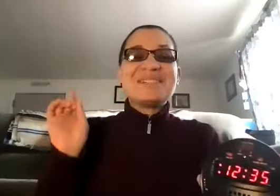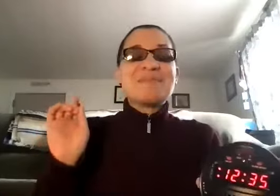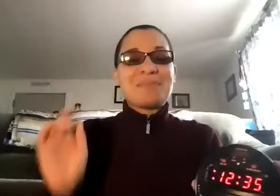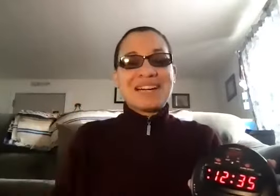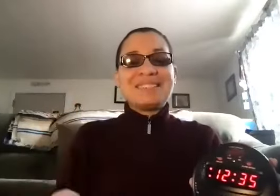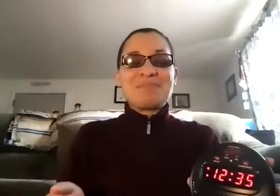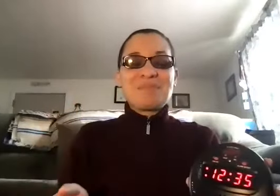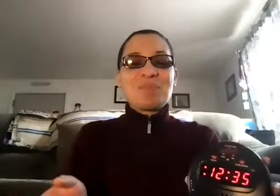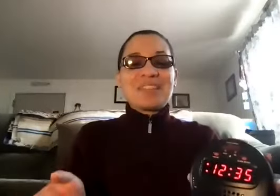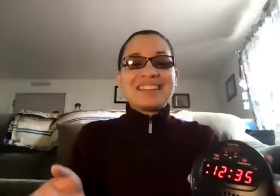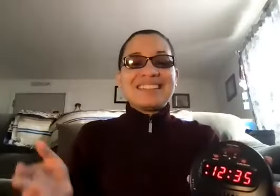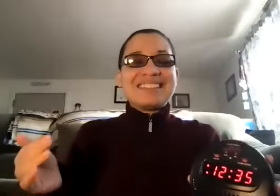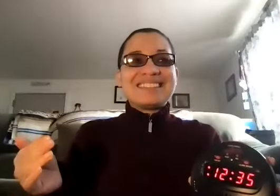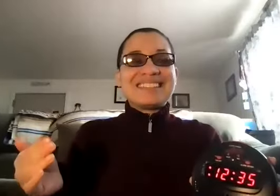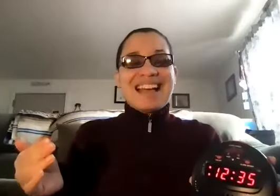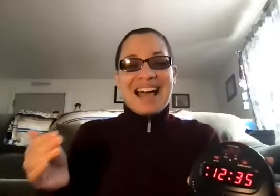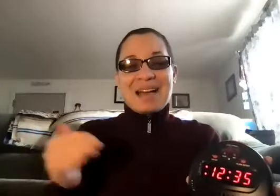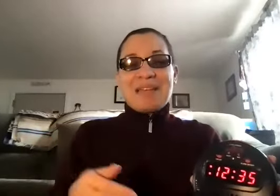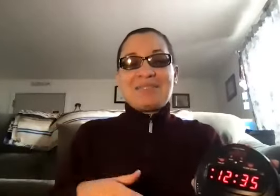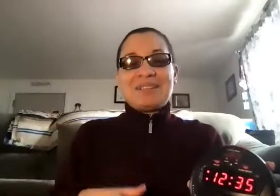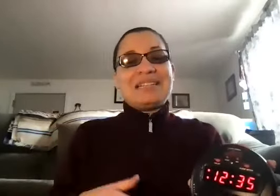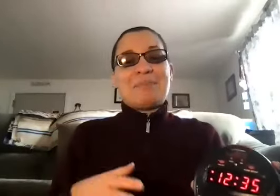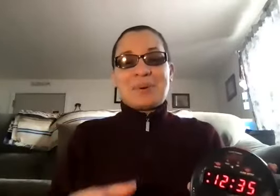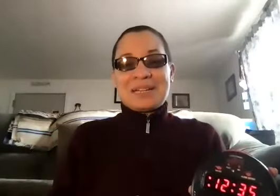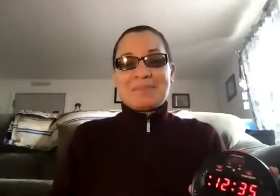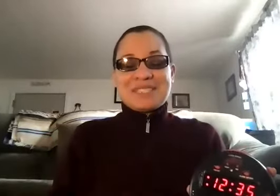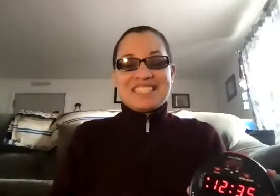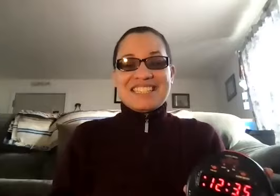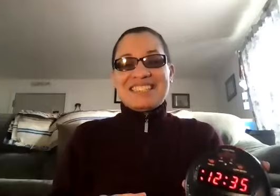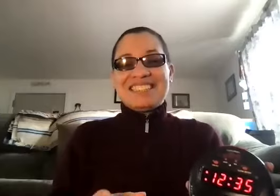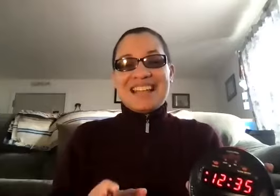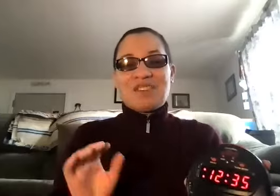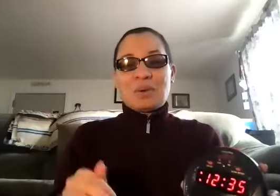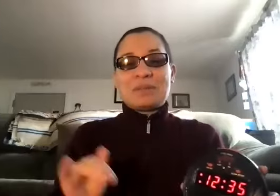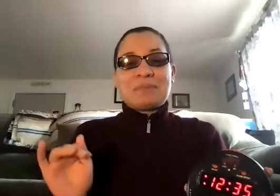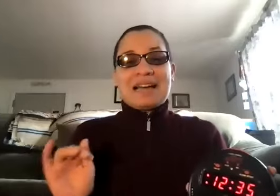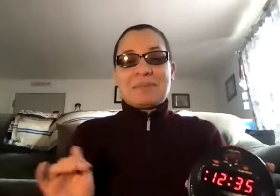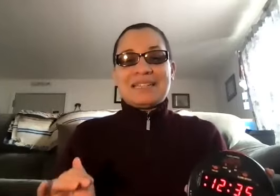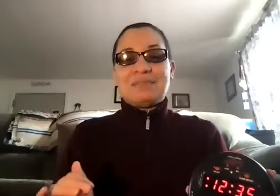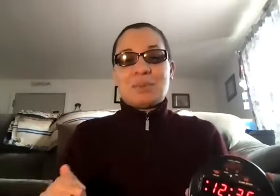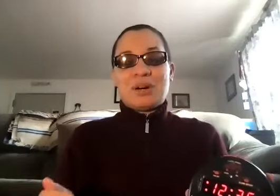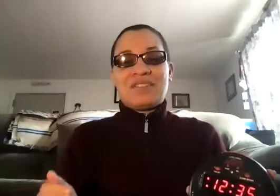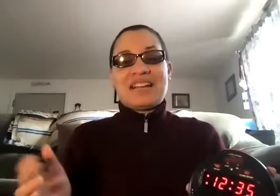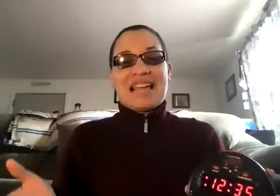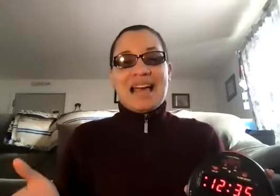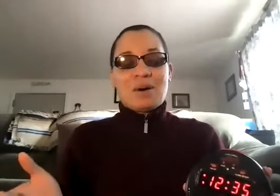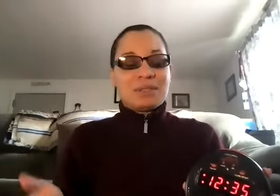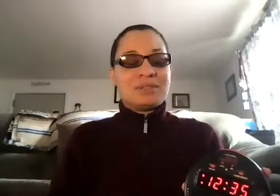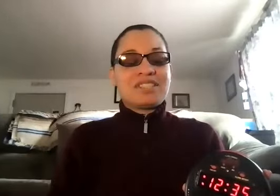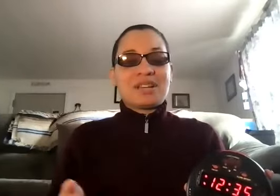But, I'm not really a morning person. I've always kind of been more of a night owl. So,